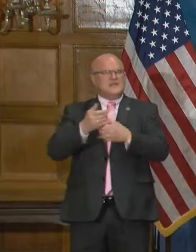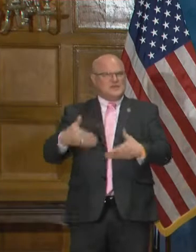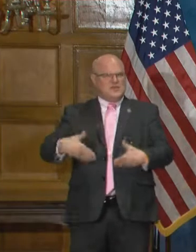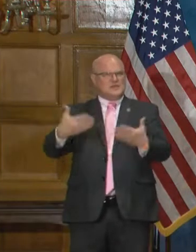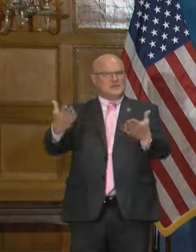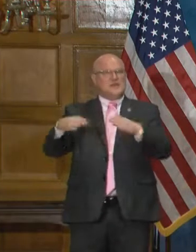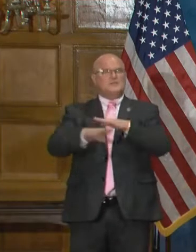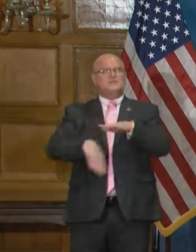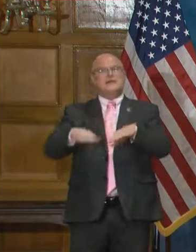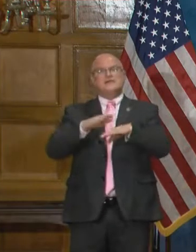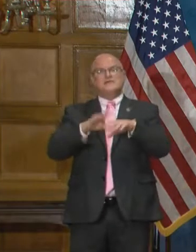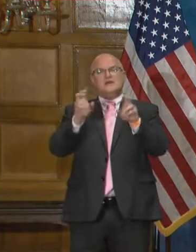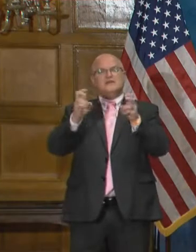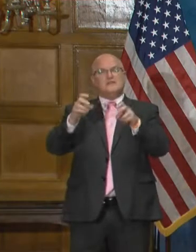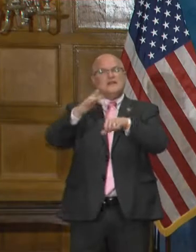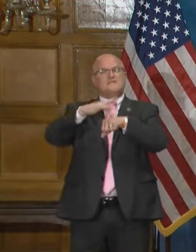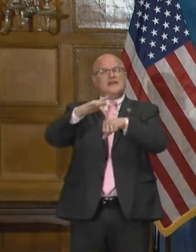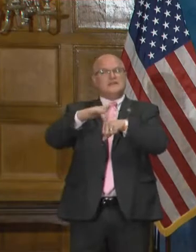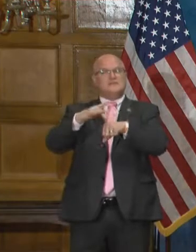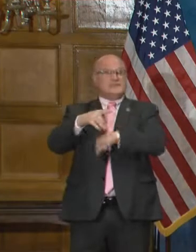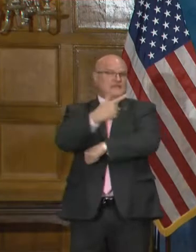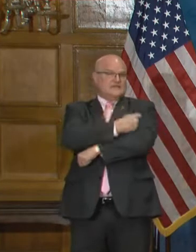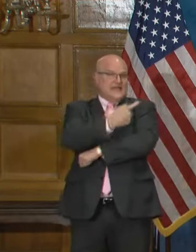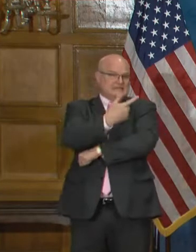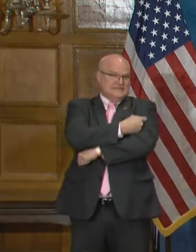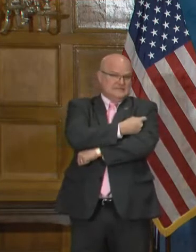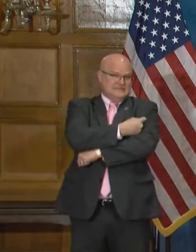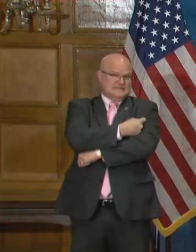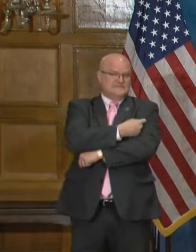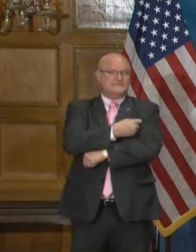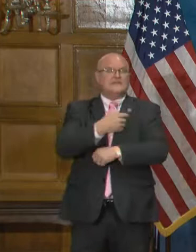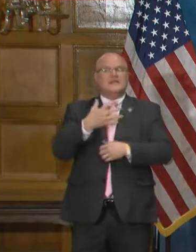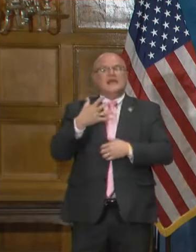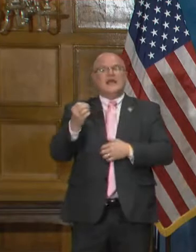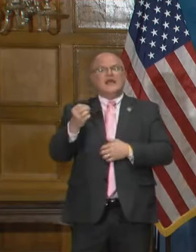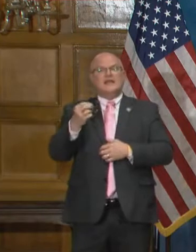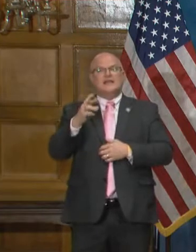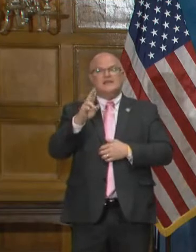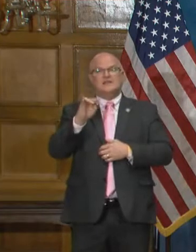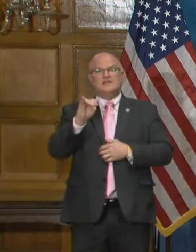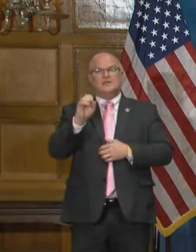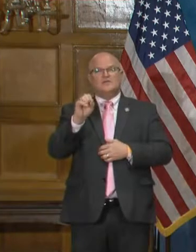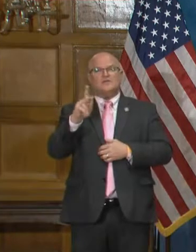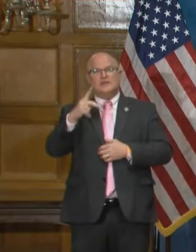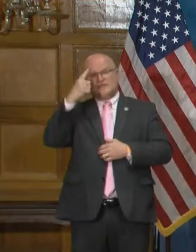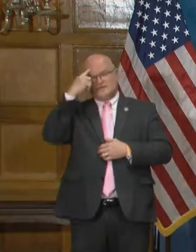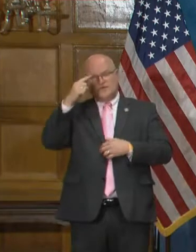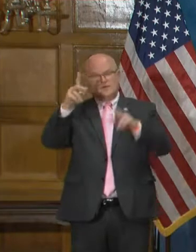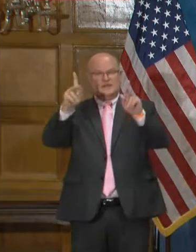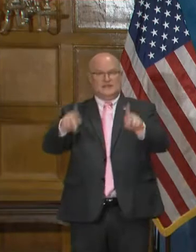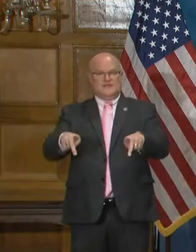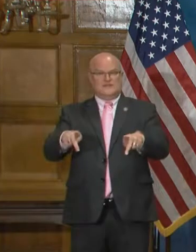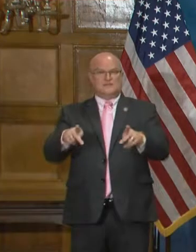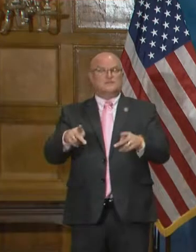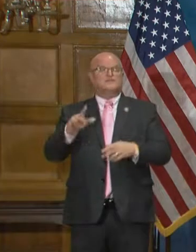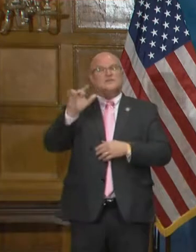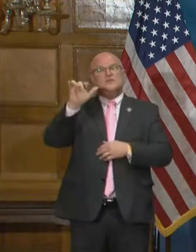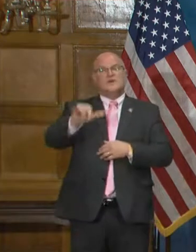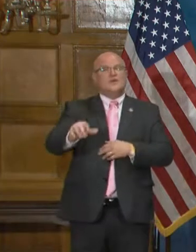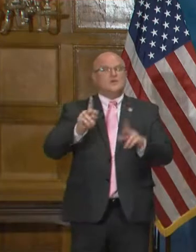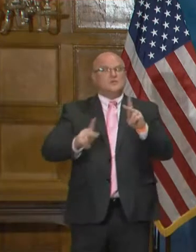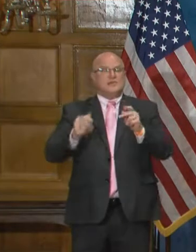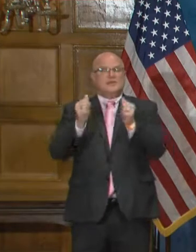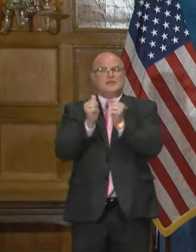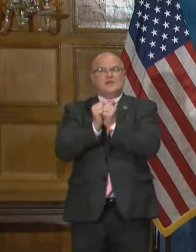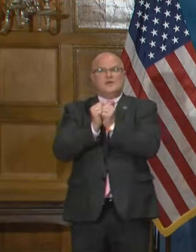based on the issue of availability of vaccine, um, and risk factors for the individual. And so, uh, those individuals